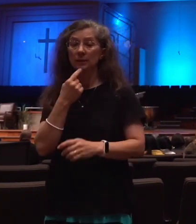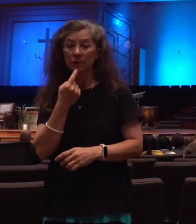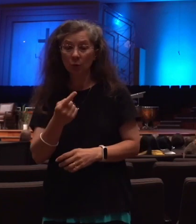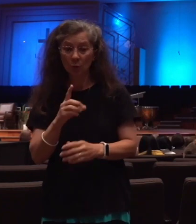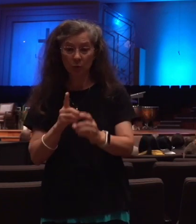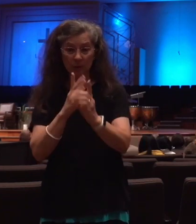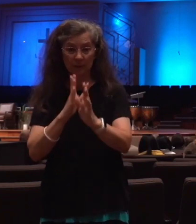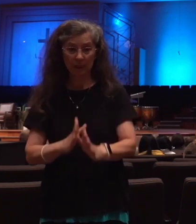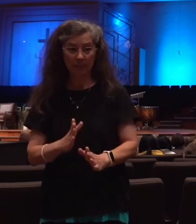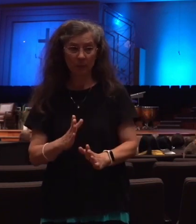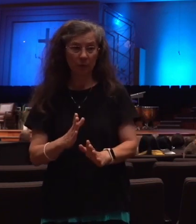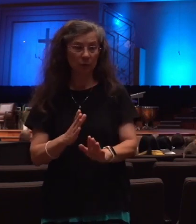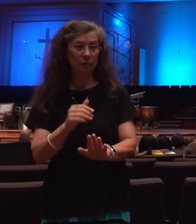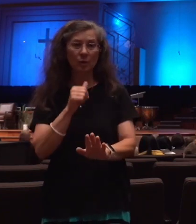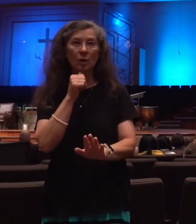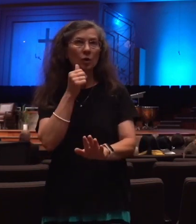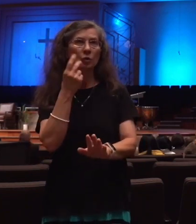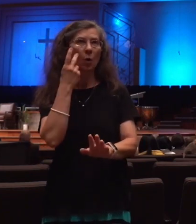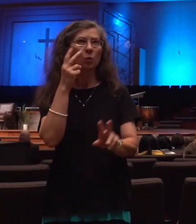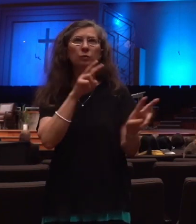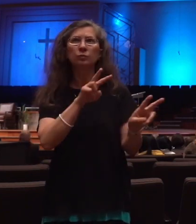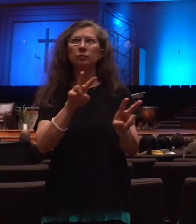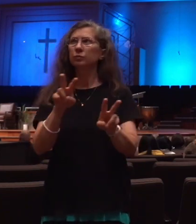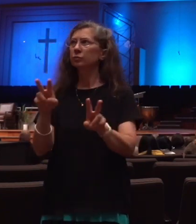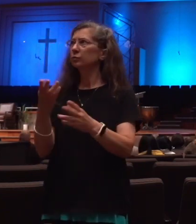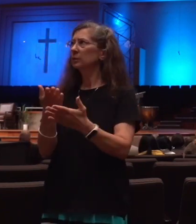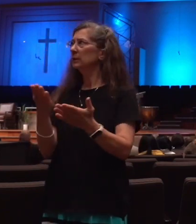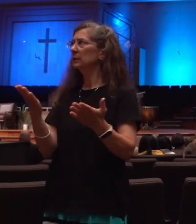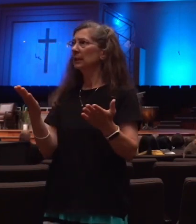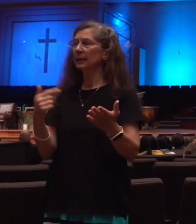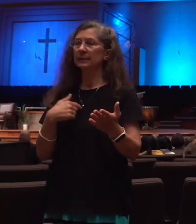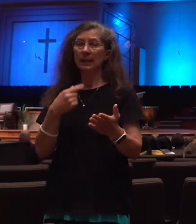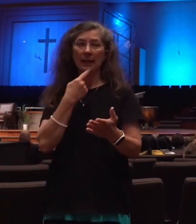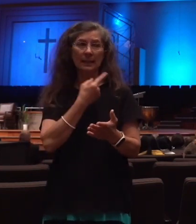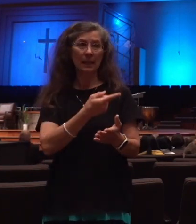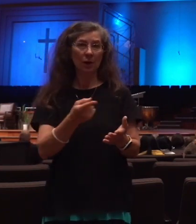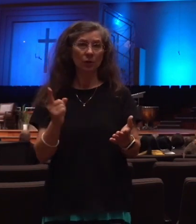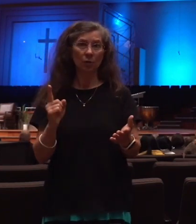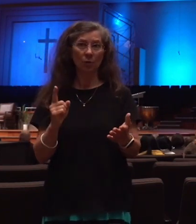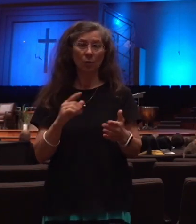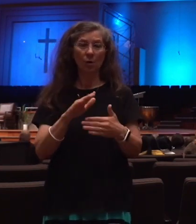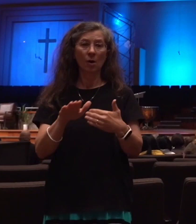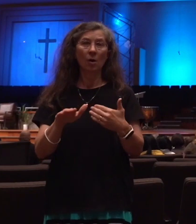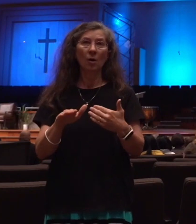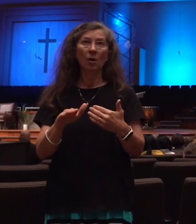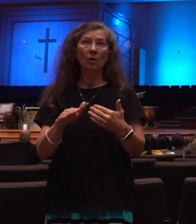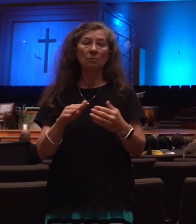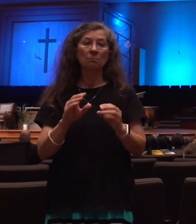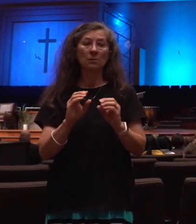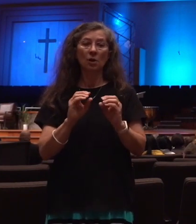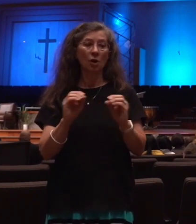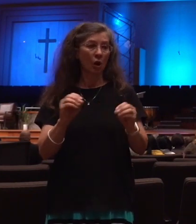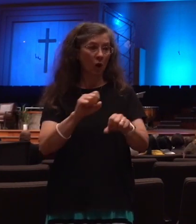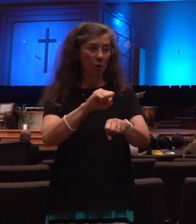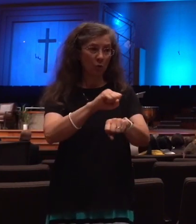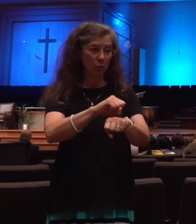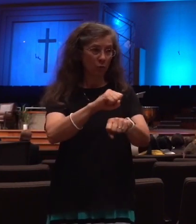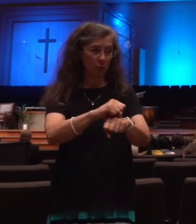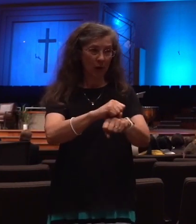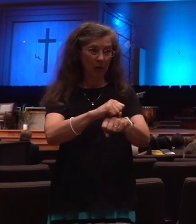See ye not all these things? Verily I say unto you, there shall not be left here one stone upon